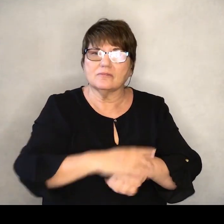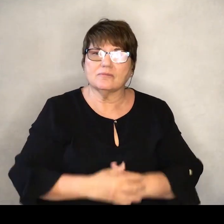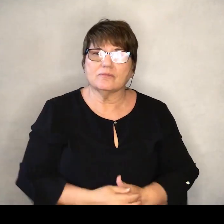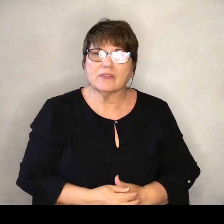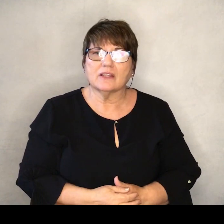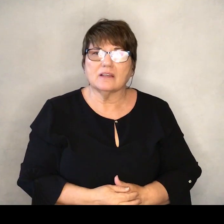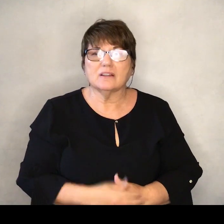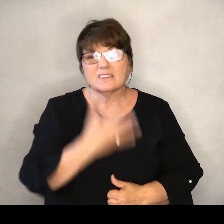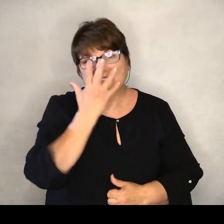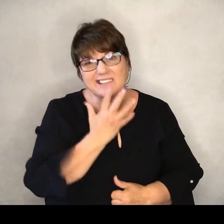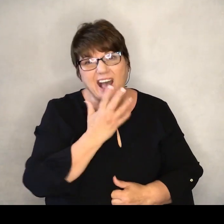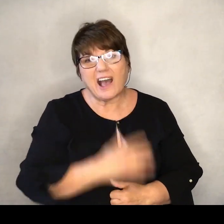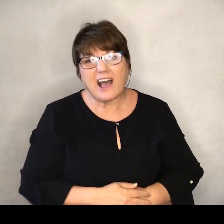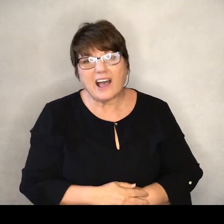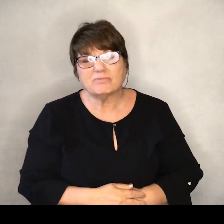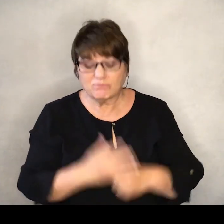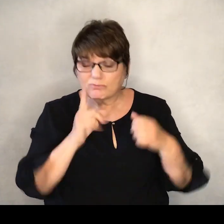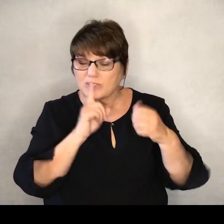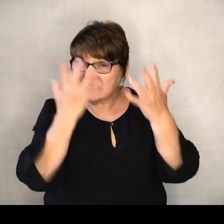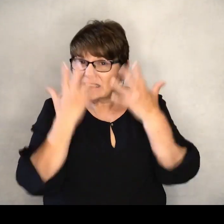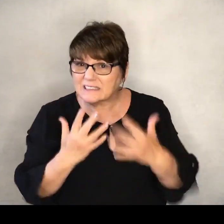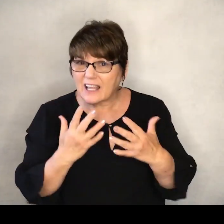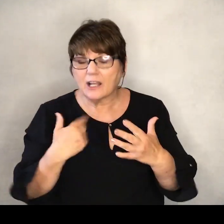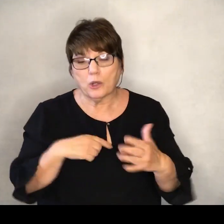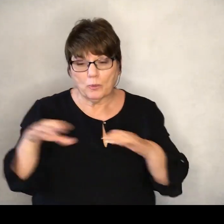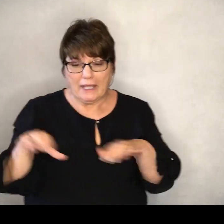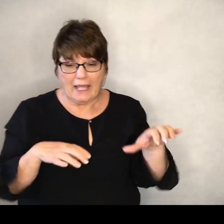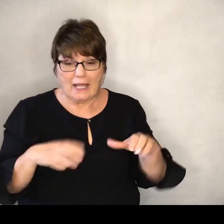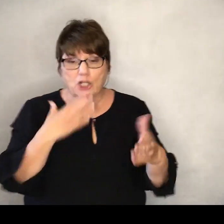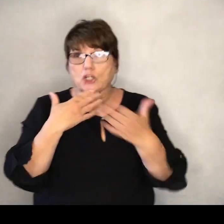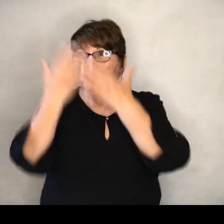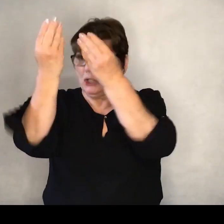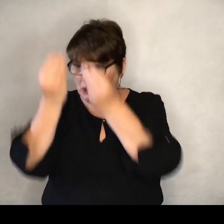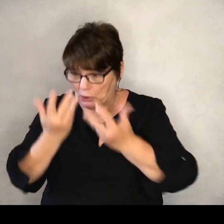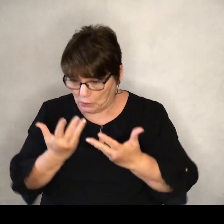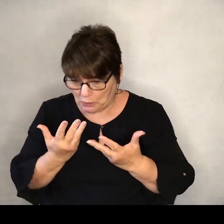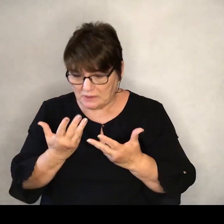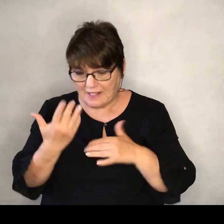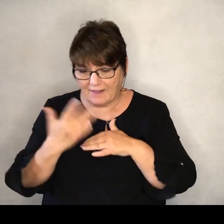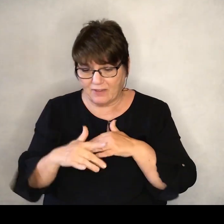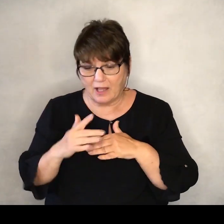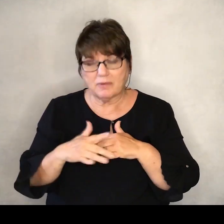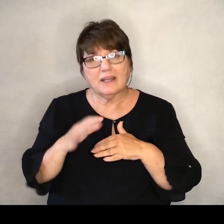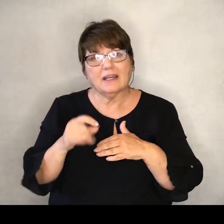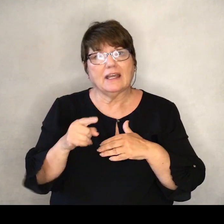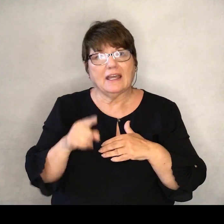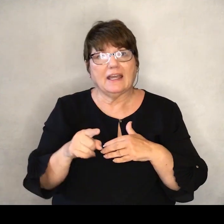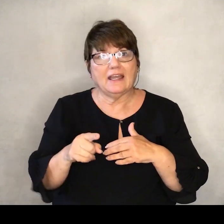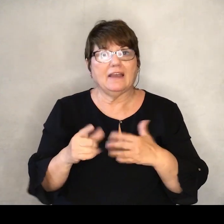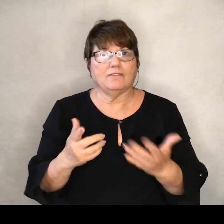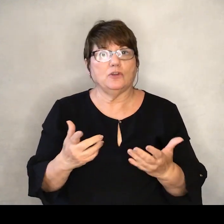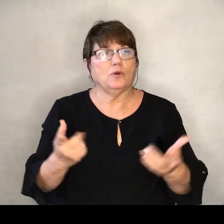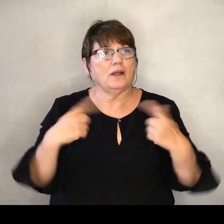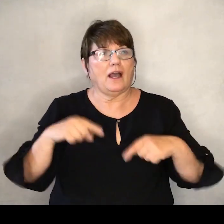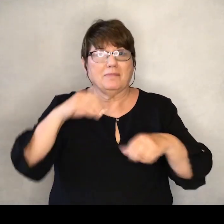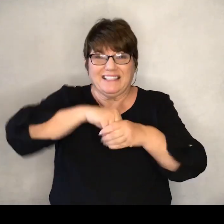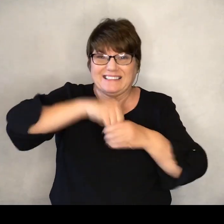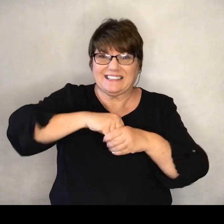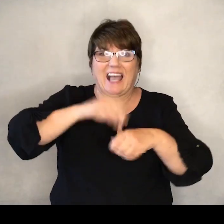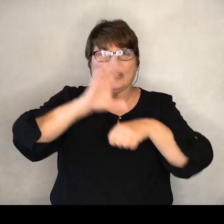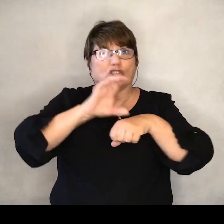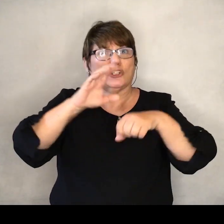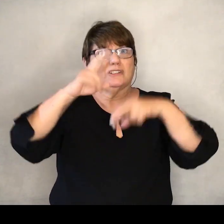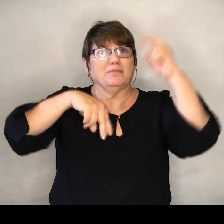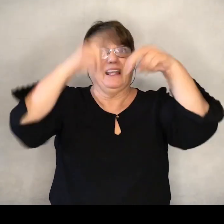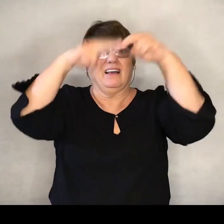Sadly, we often act like the good news is only available if you step onto our campus and into these